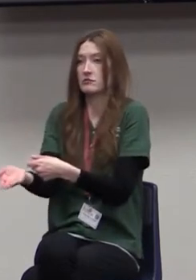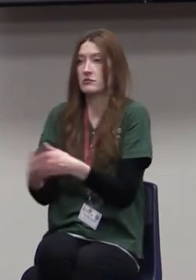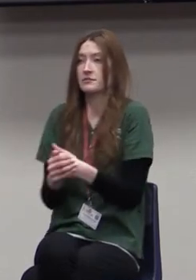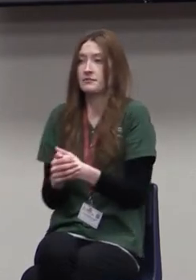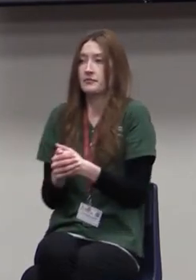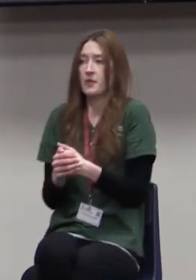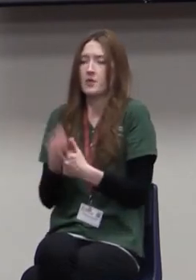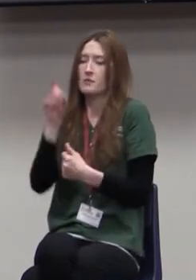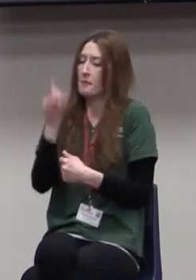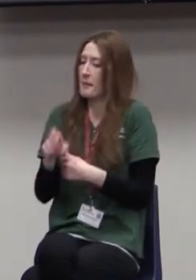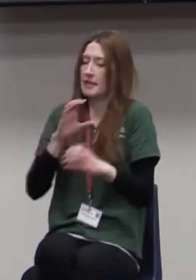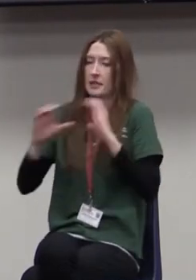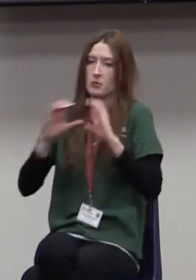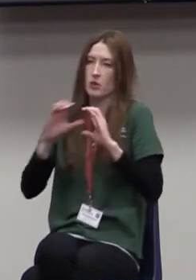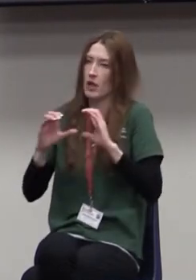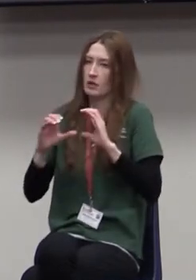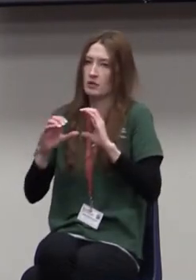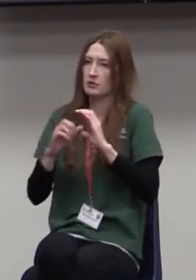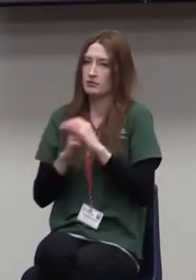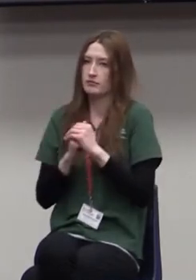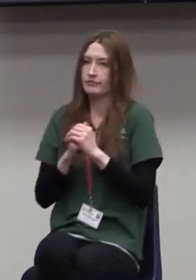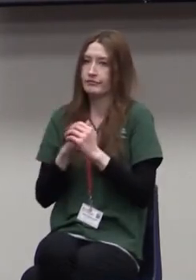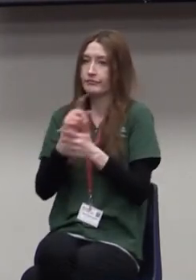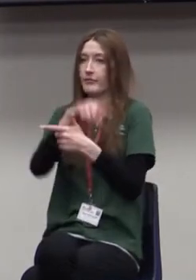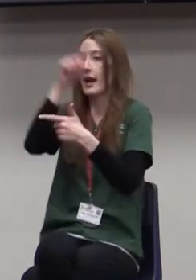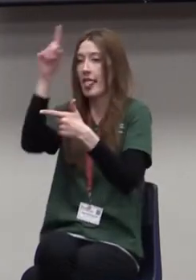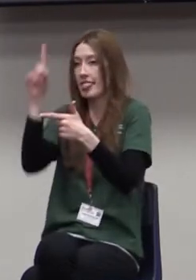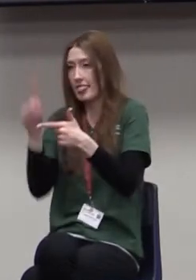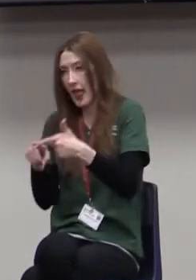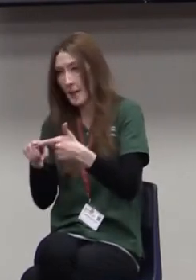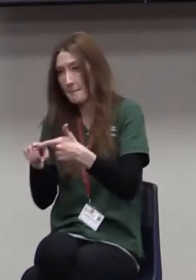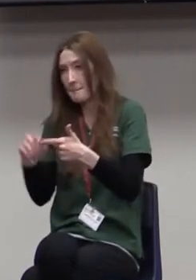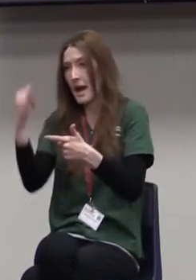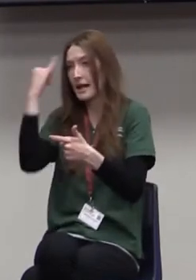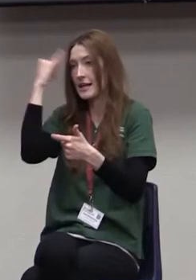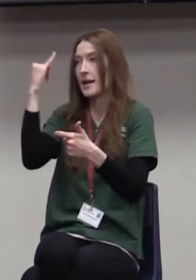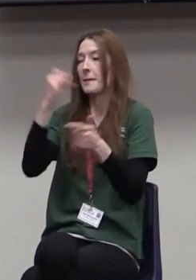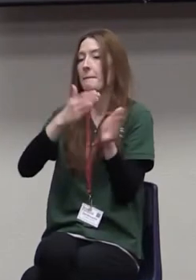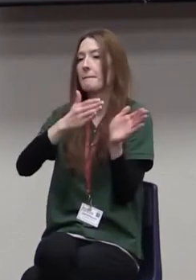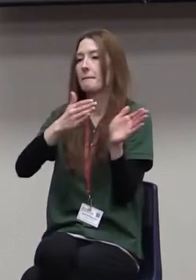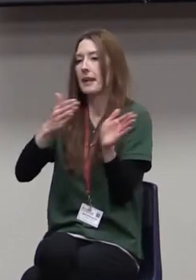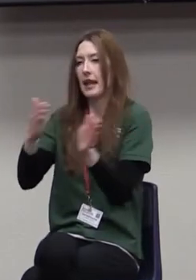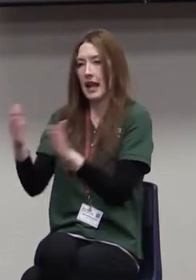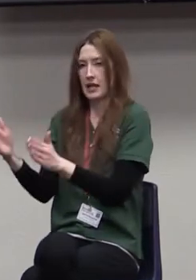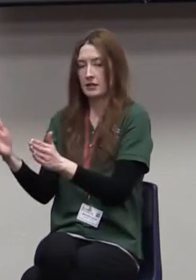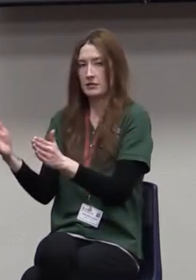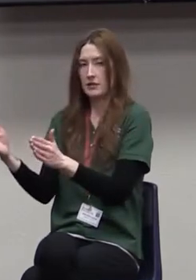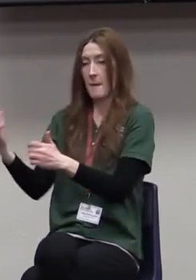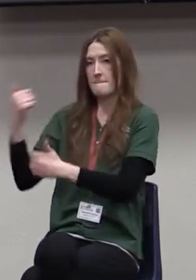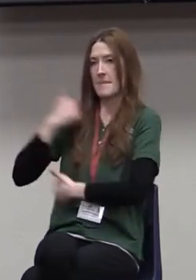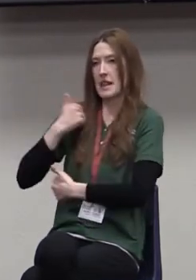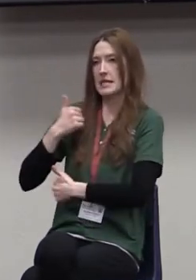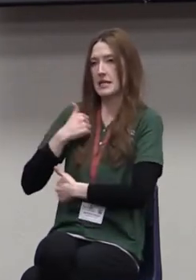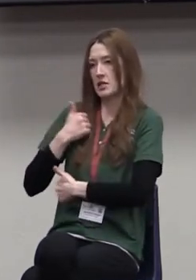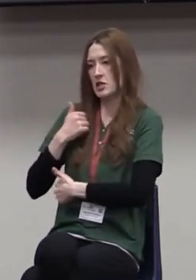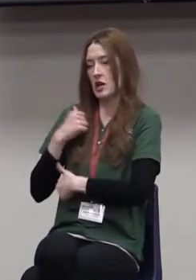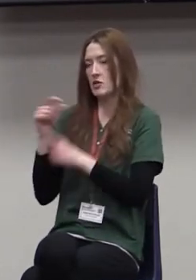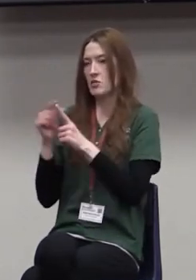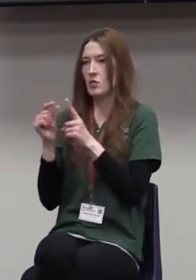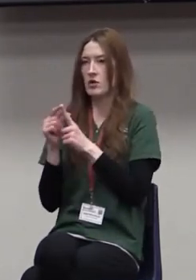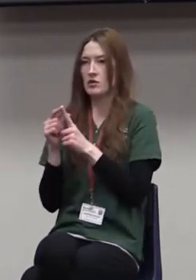you've got to communicate those things. And then we move over to the idea of planning. In the military terms, they call this a course of action.